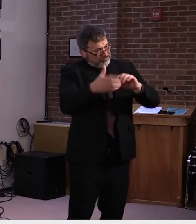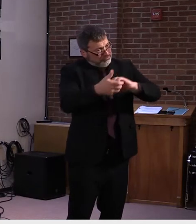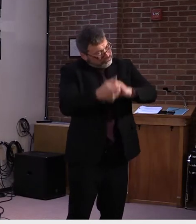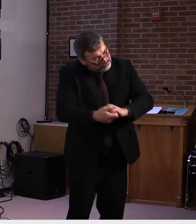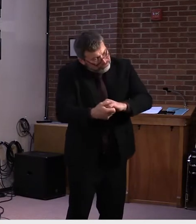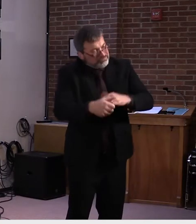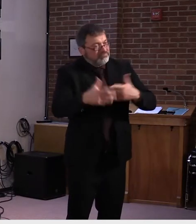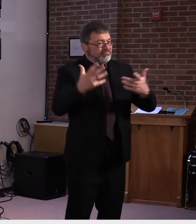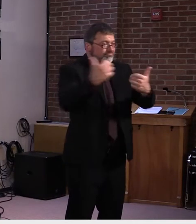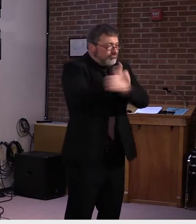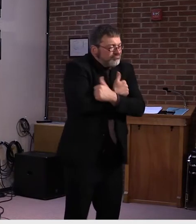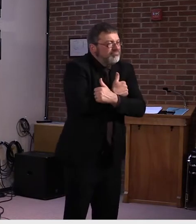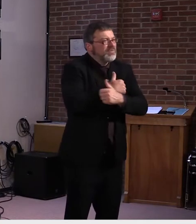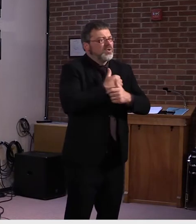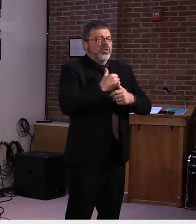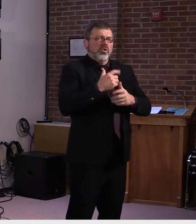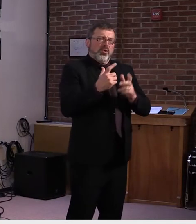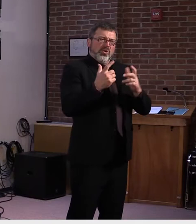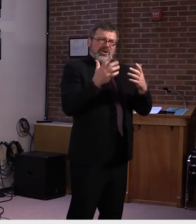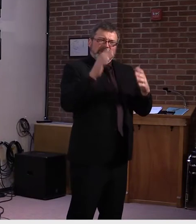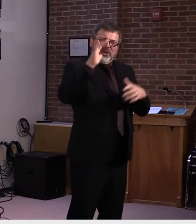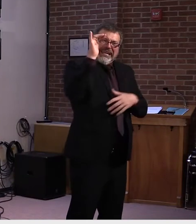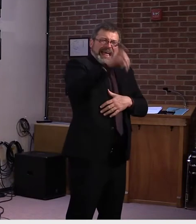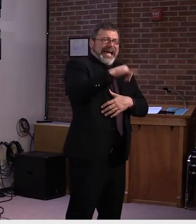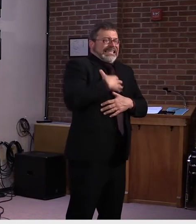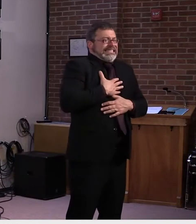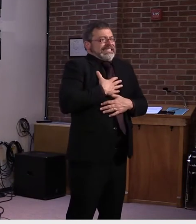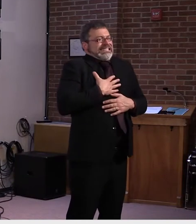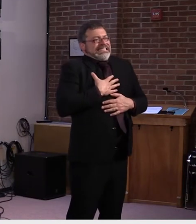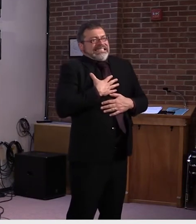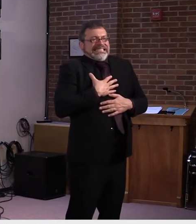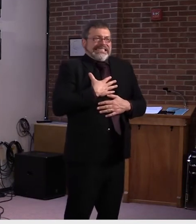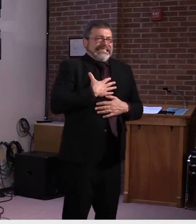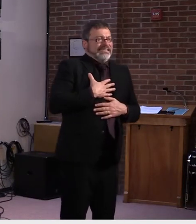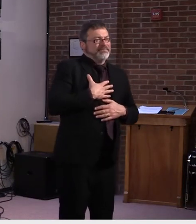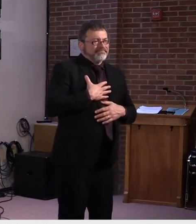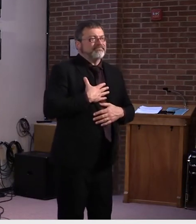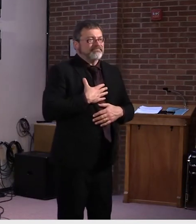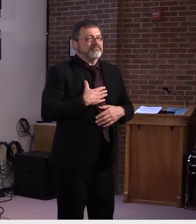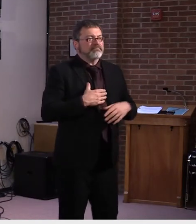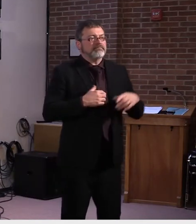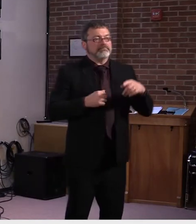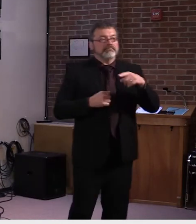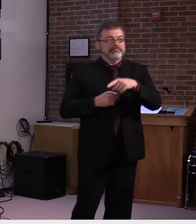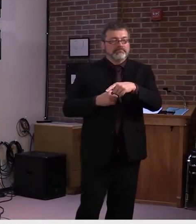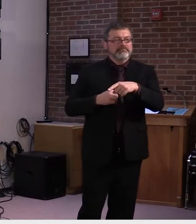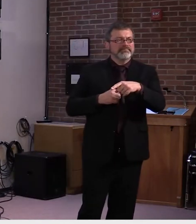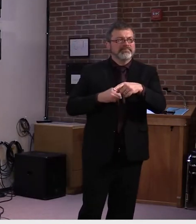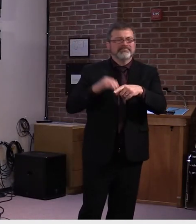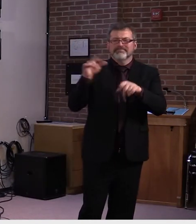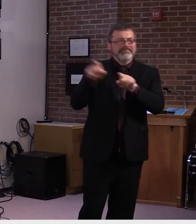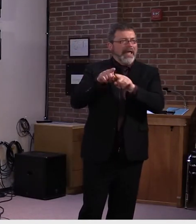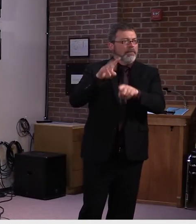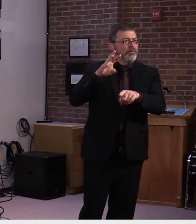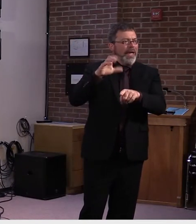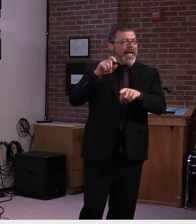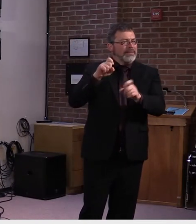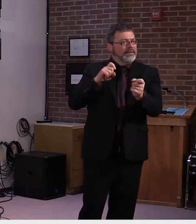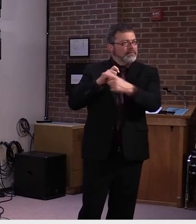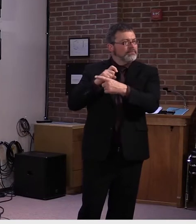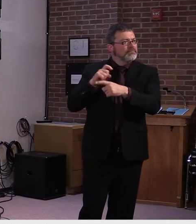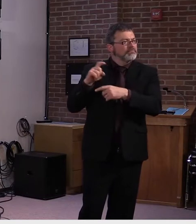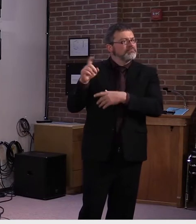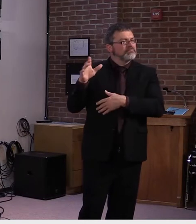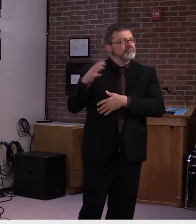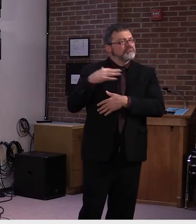I heard from a family who said, you know, it's kind of frustrating to see that, um, someone can come in and do hair or do nails or something